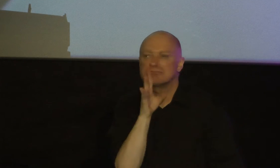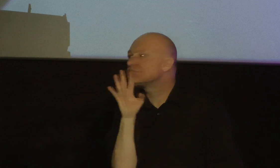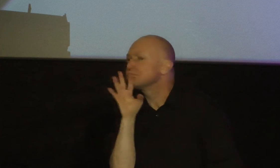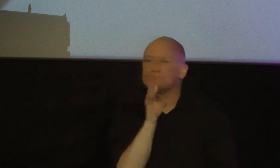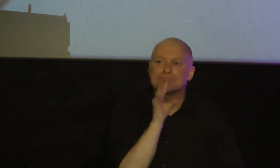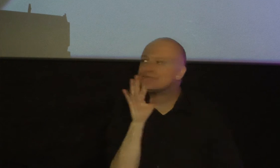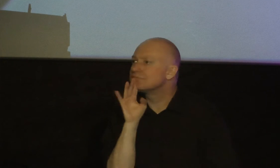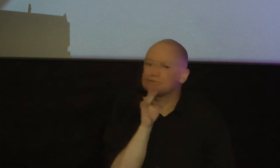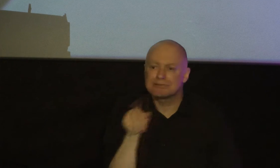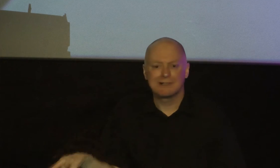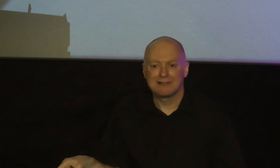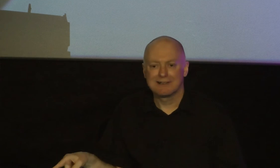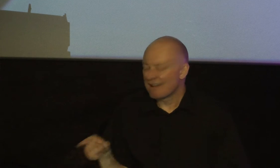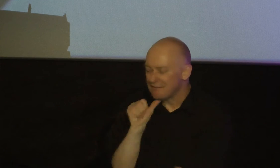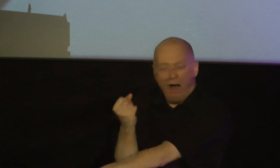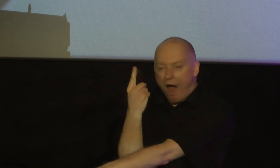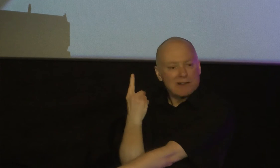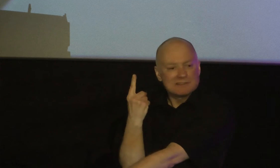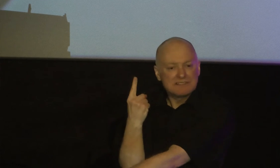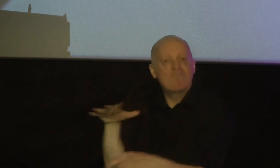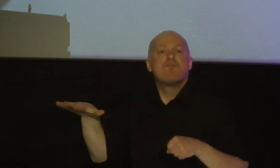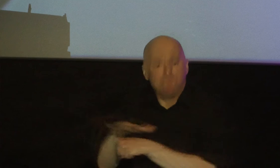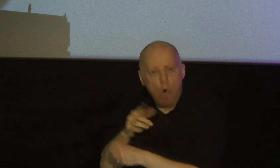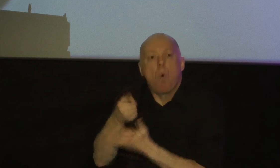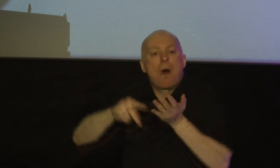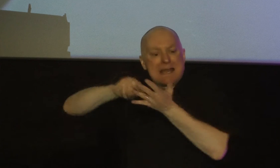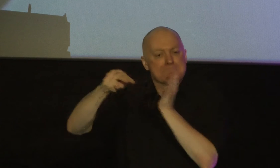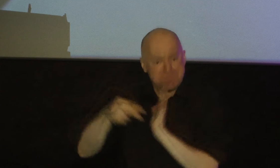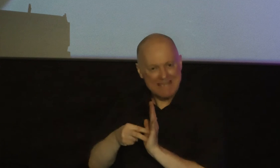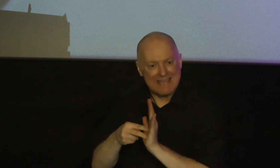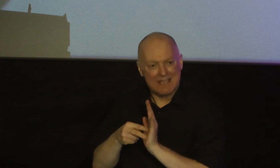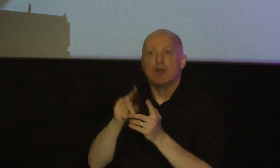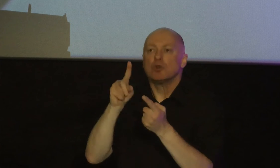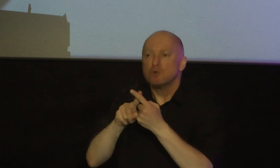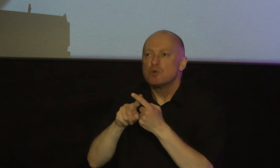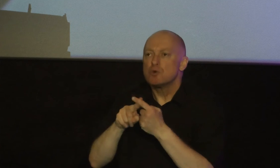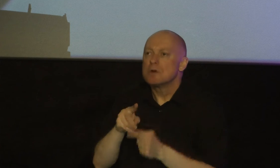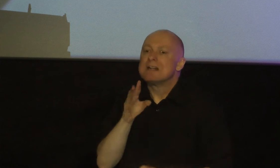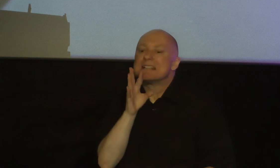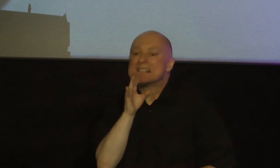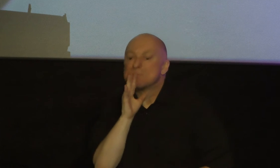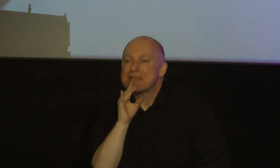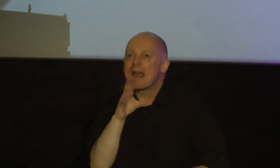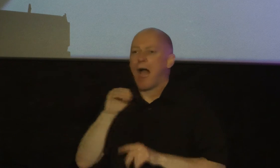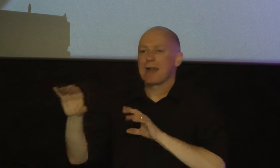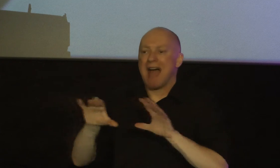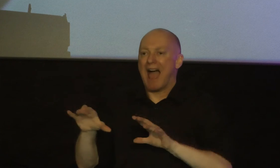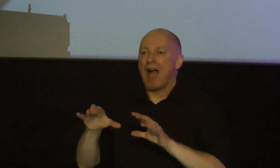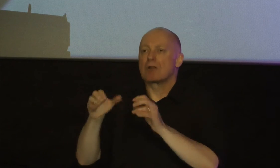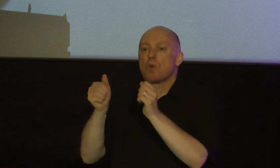who does not understand fully what it means to speak and act with wisdom